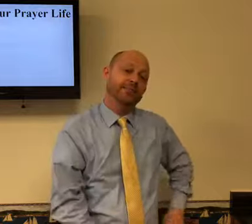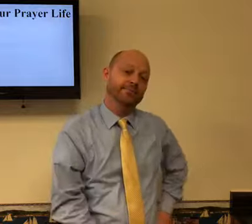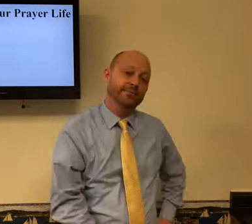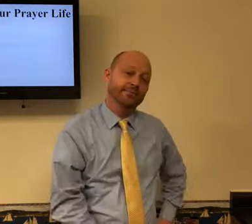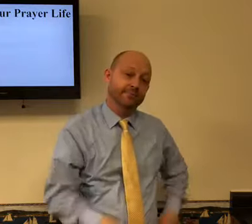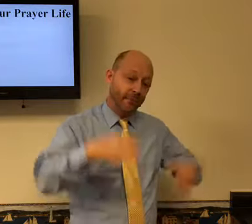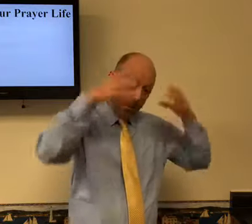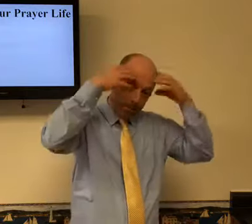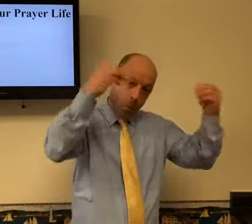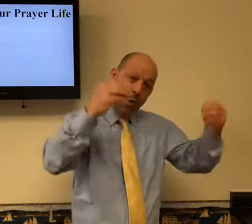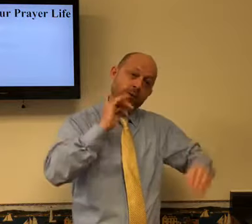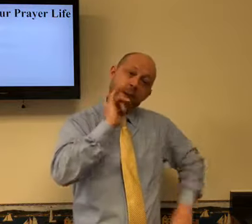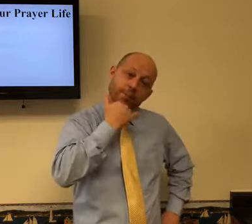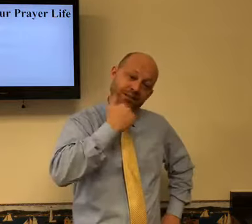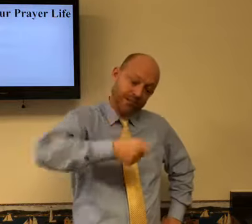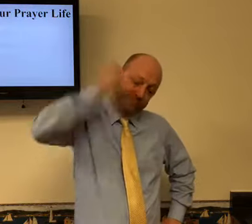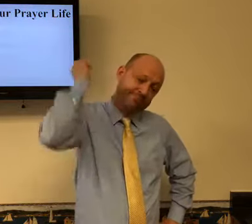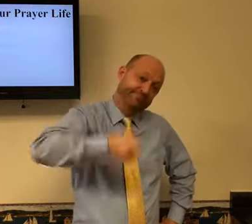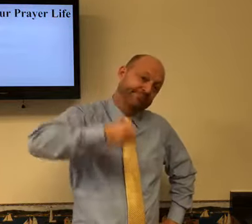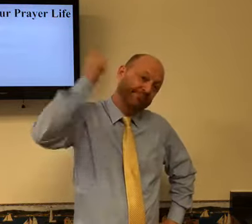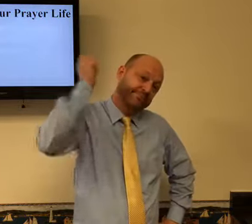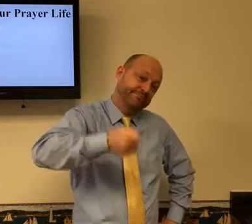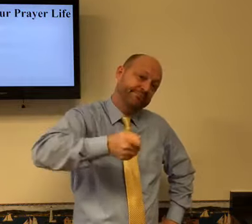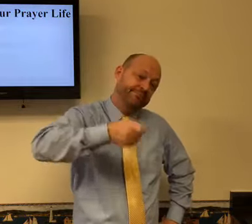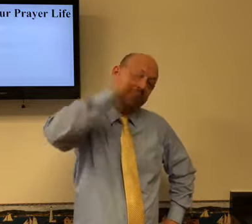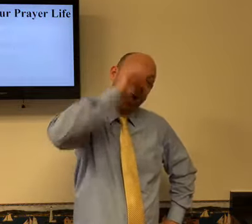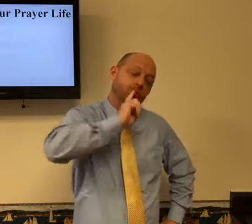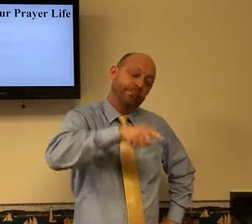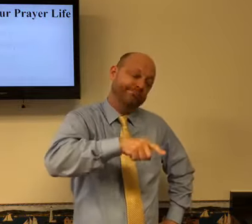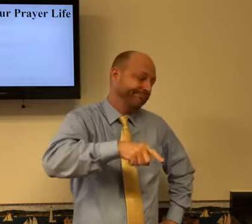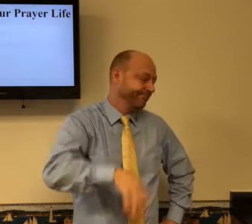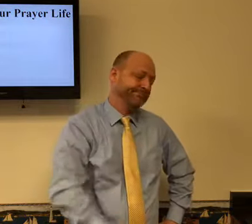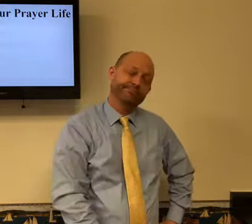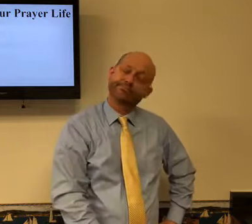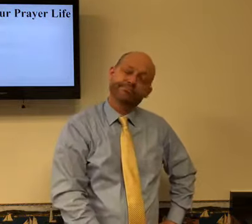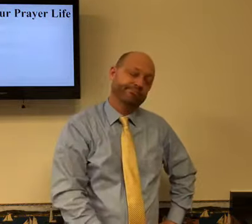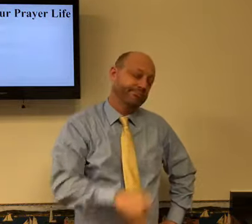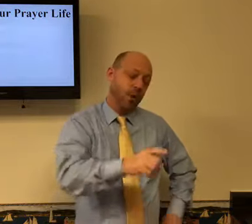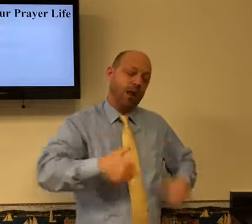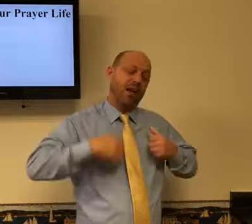God, if you think, oh, well, I'm sinned, so God's going to send me straight to hell even after I'm saved, you're wrong again.